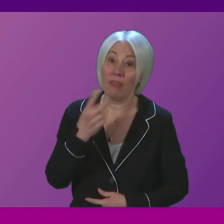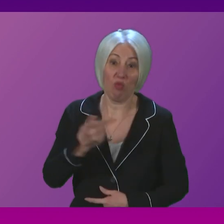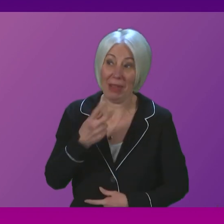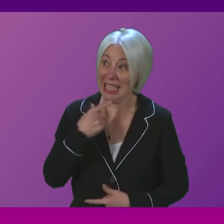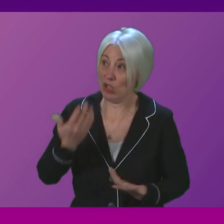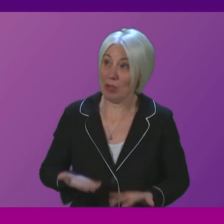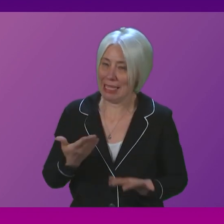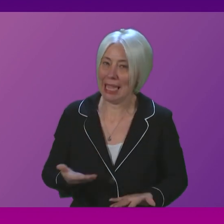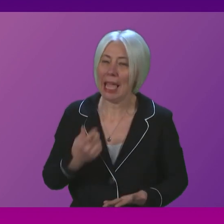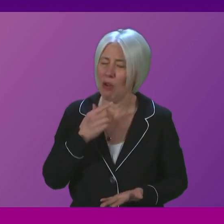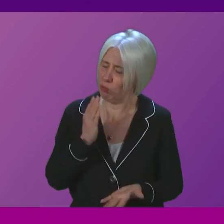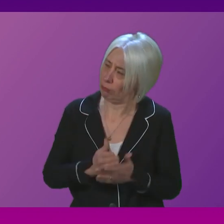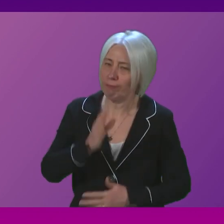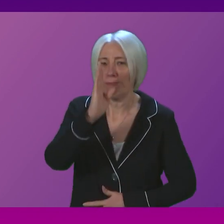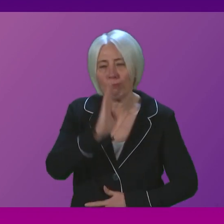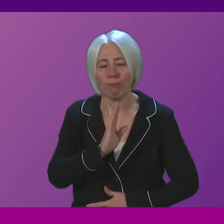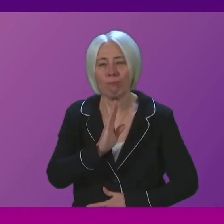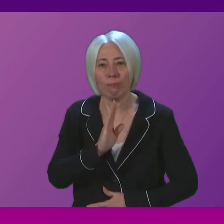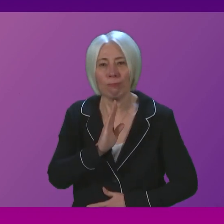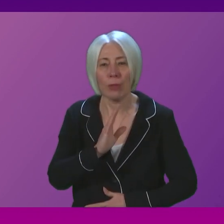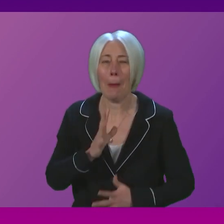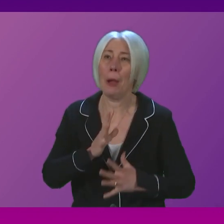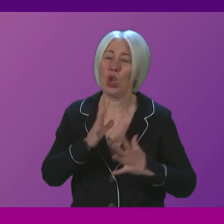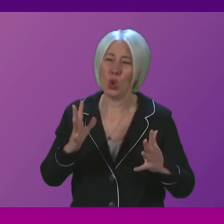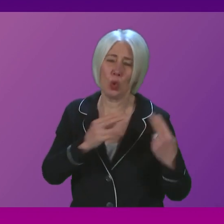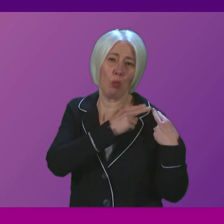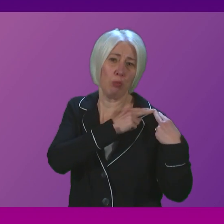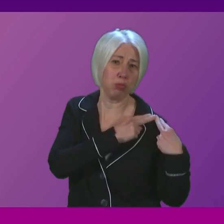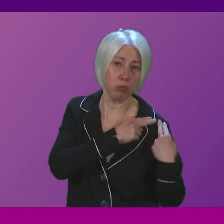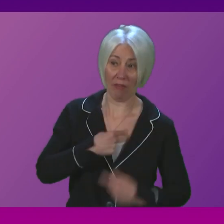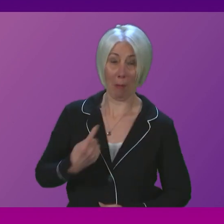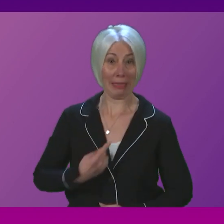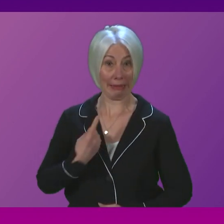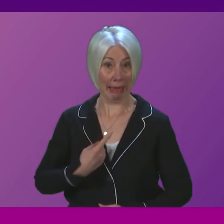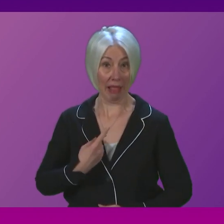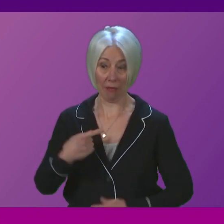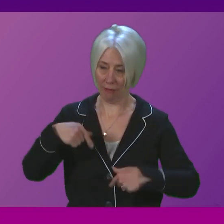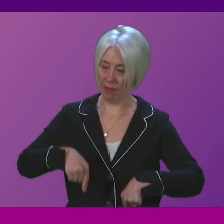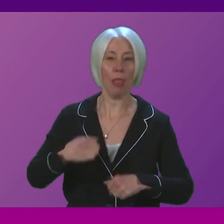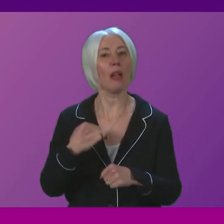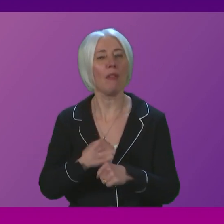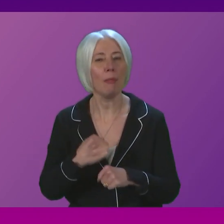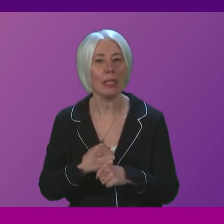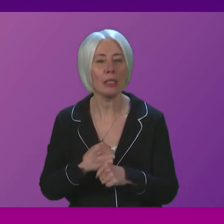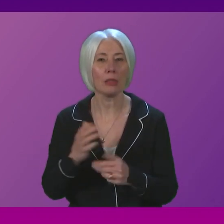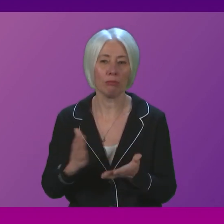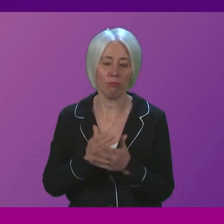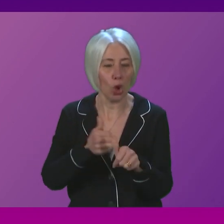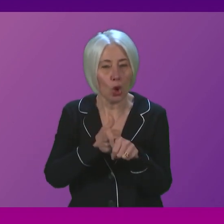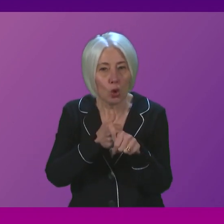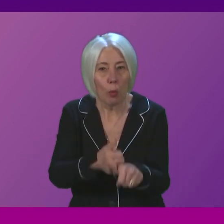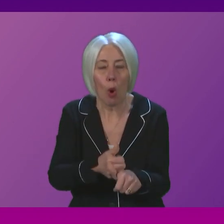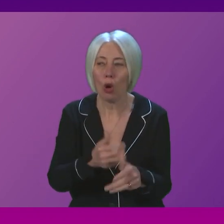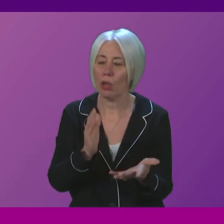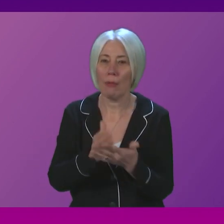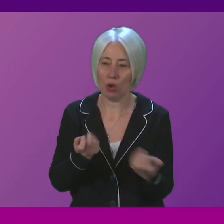treat with the utmost seriousness the big responsibility on my shoulders and on the shoulders of this government to support and to ensure the good